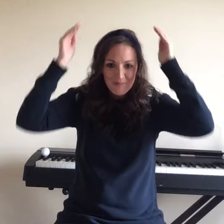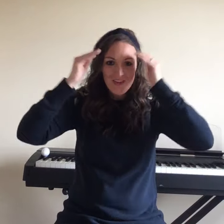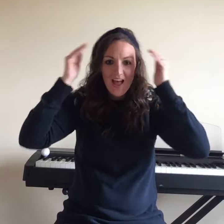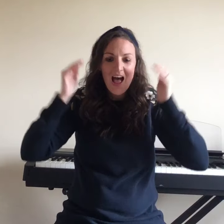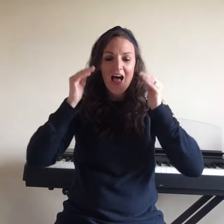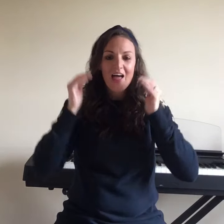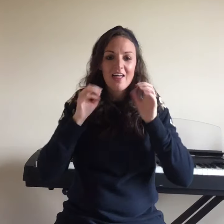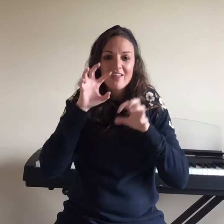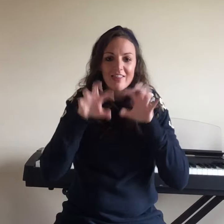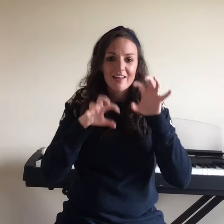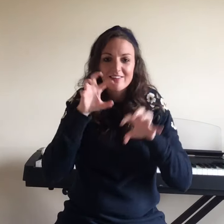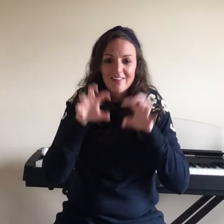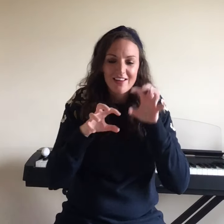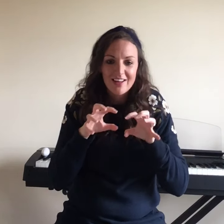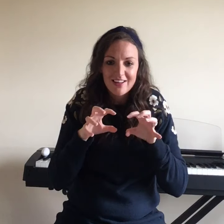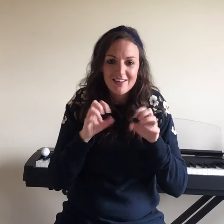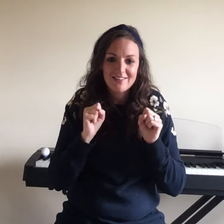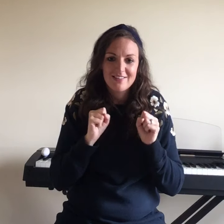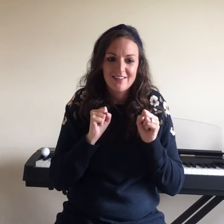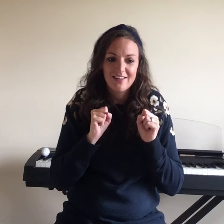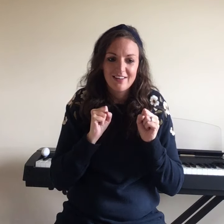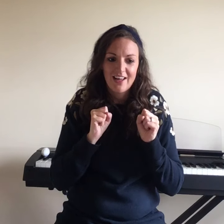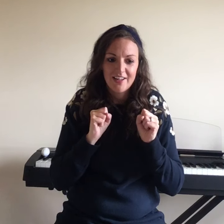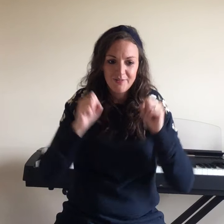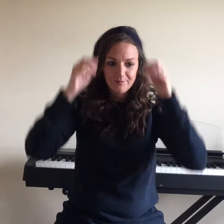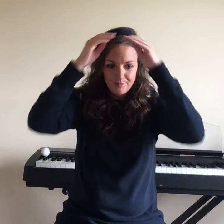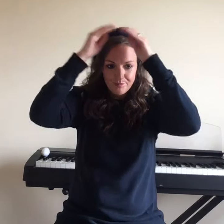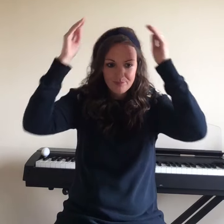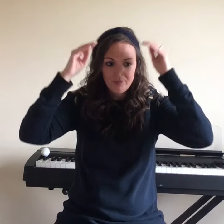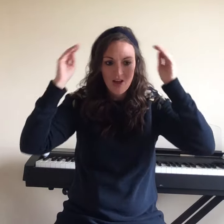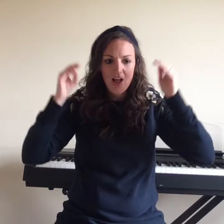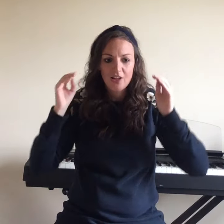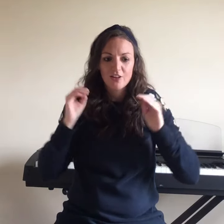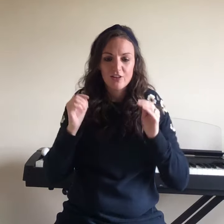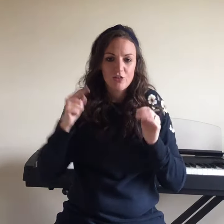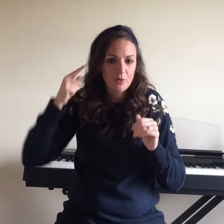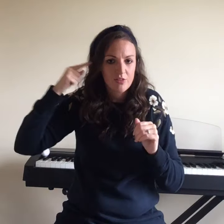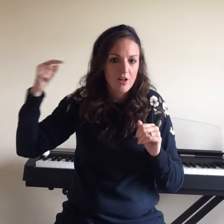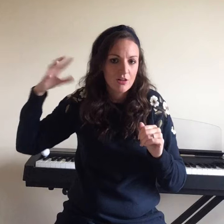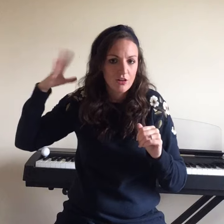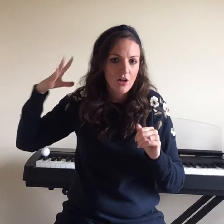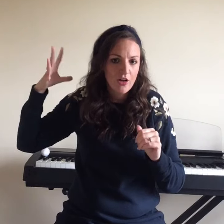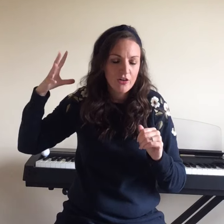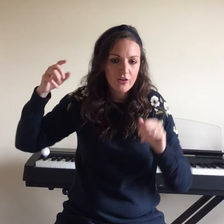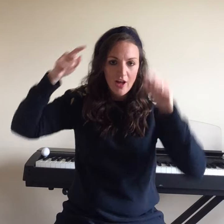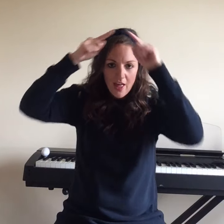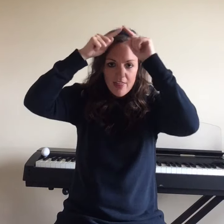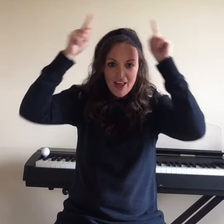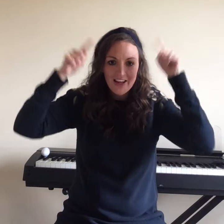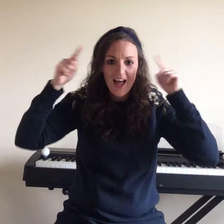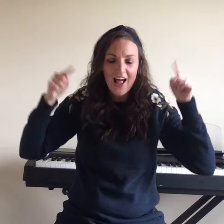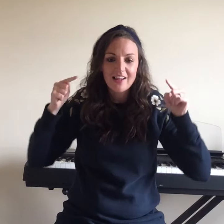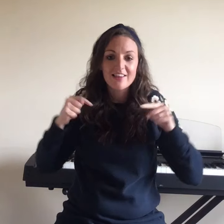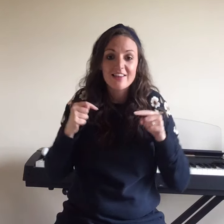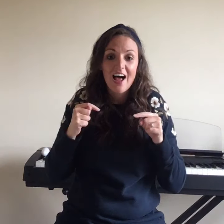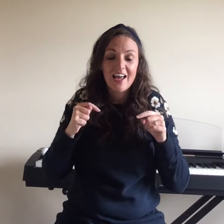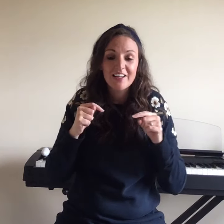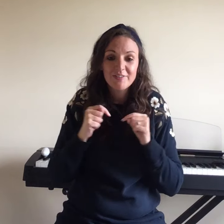that's lion. So it's louder than a lion.